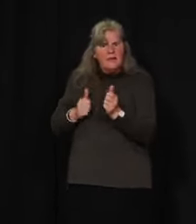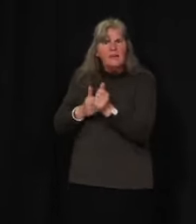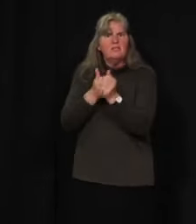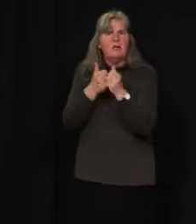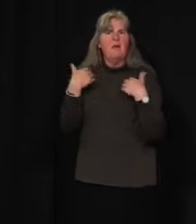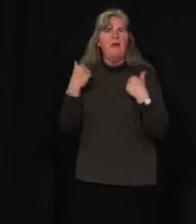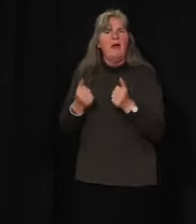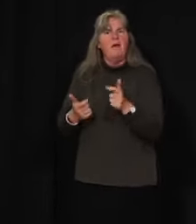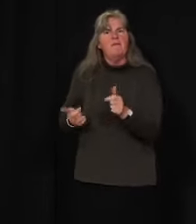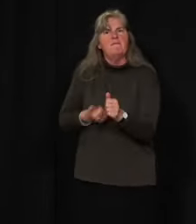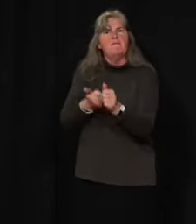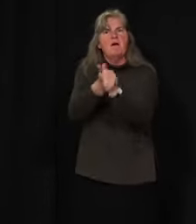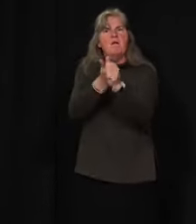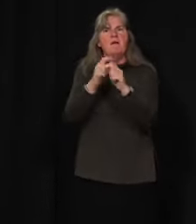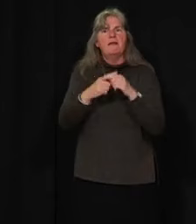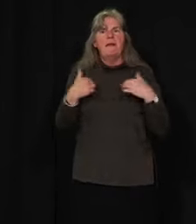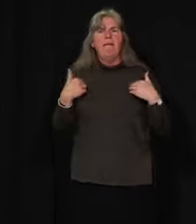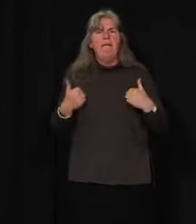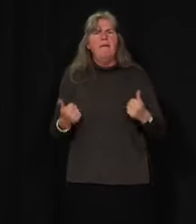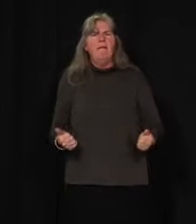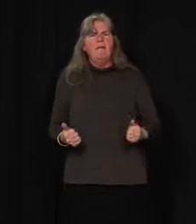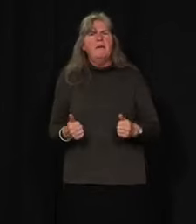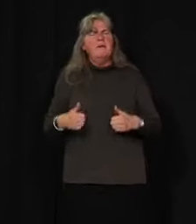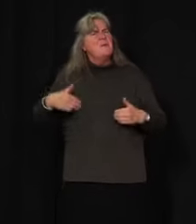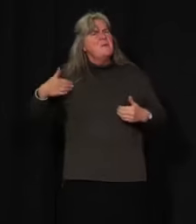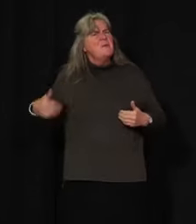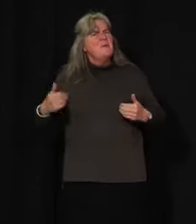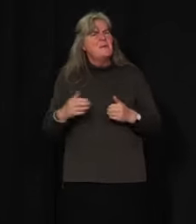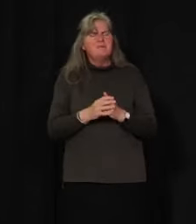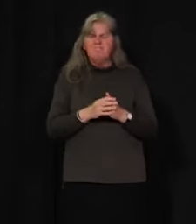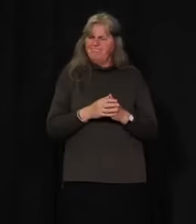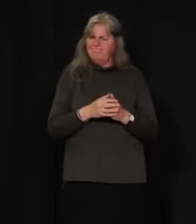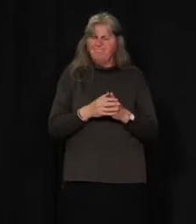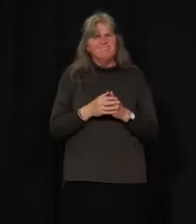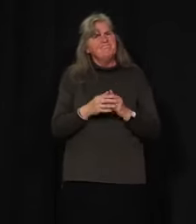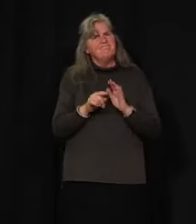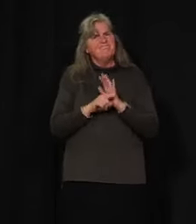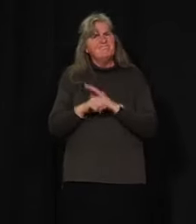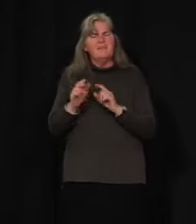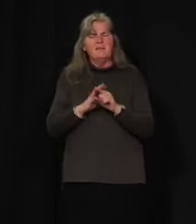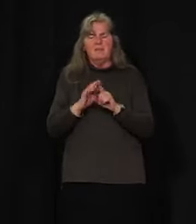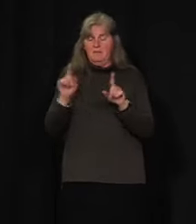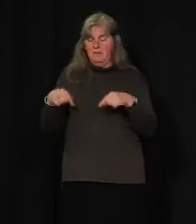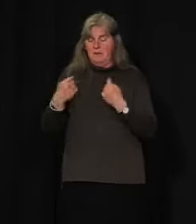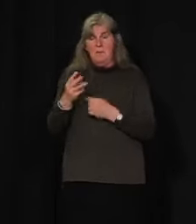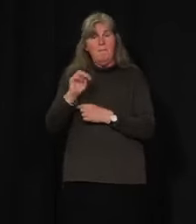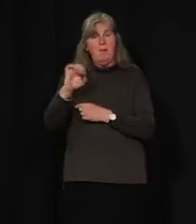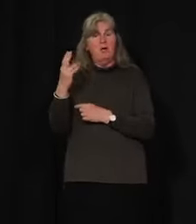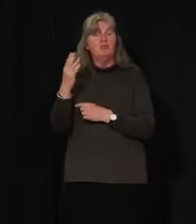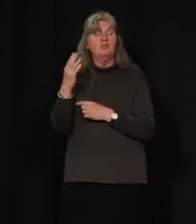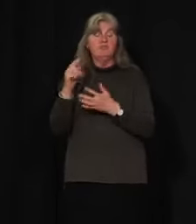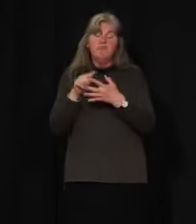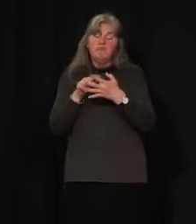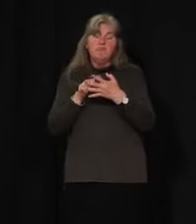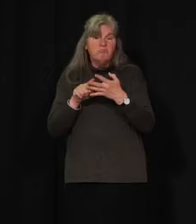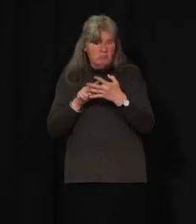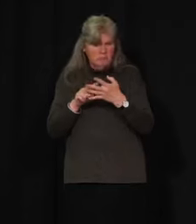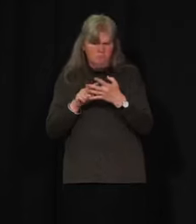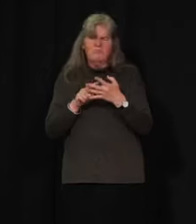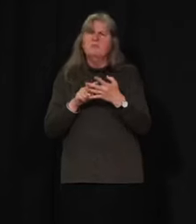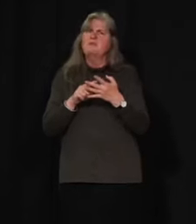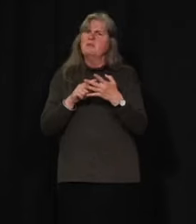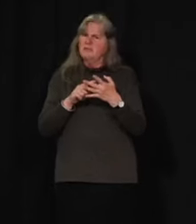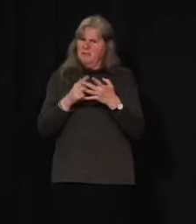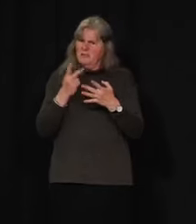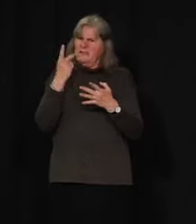Locally, although we've noted a drop in overall visits to the emergency department since early March, at the same time we've seen more visits